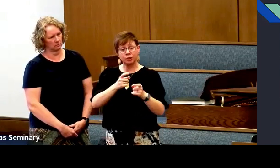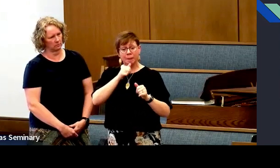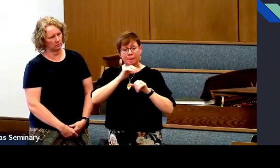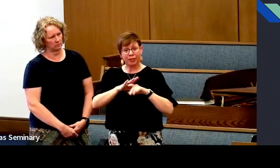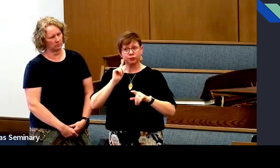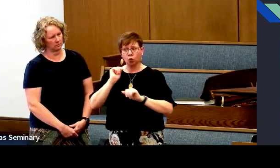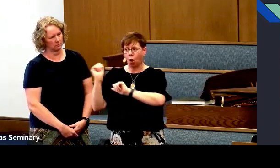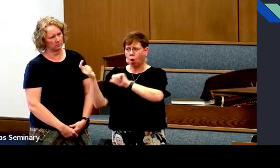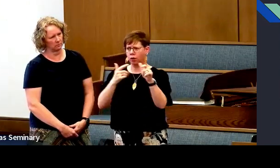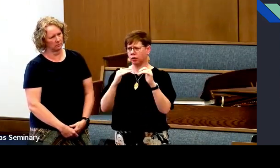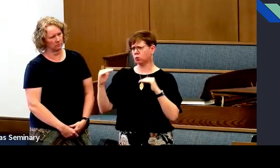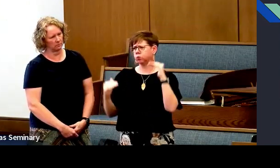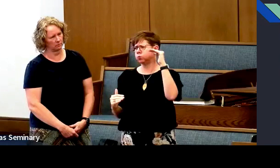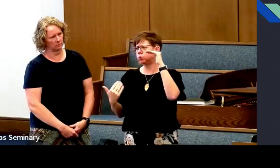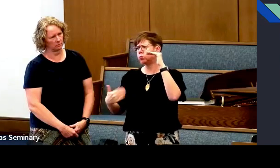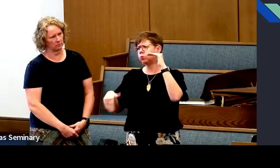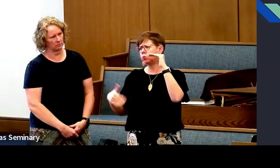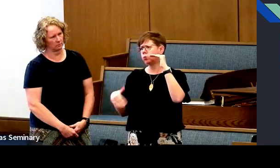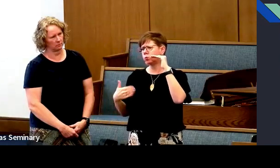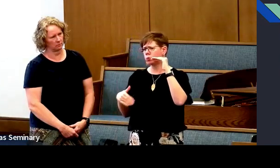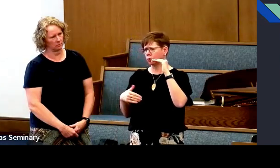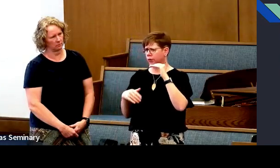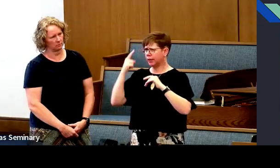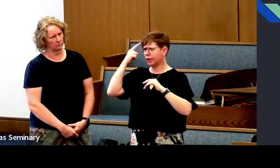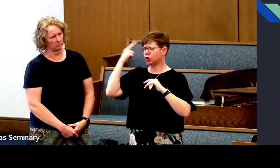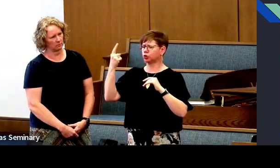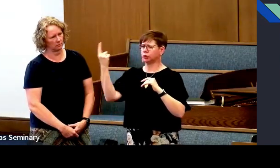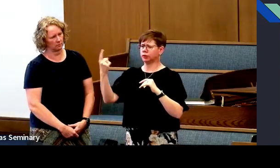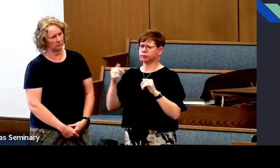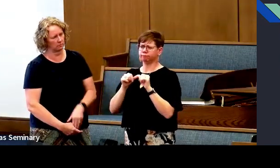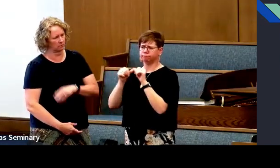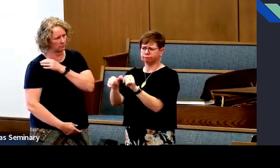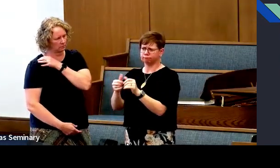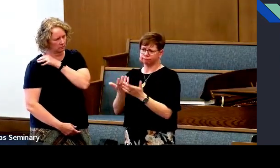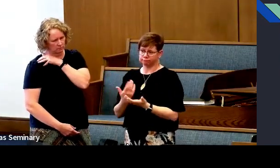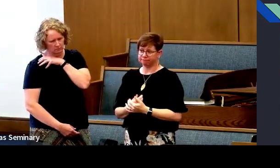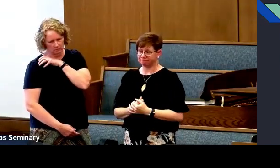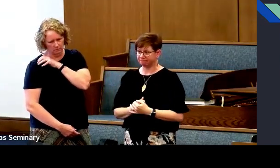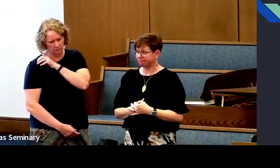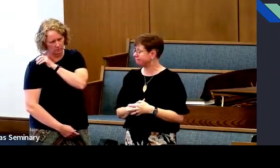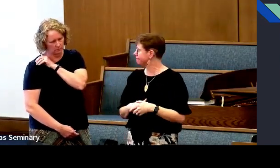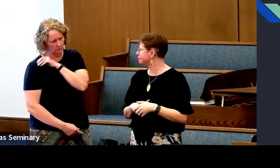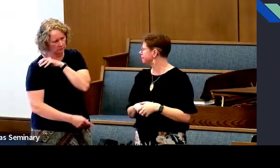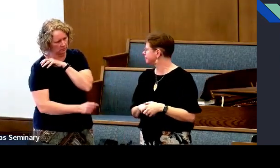Priesthood that's given is important, but that's given to bless the lives of everyone.